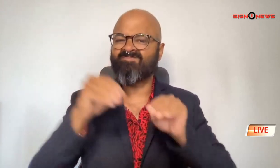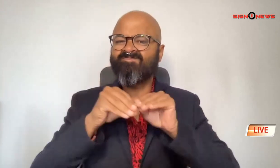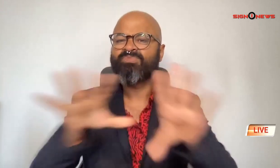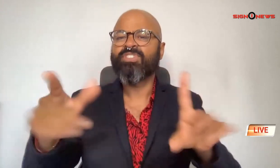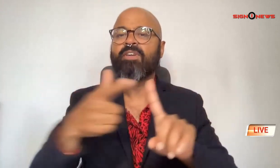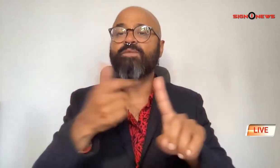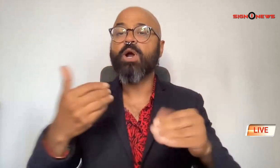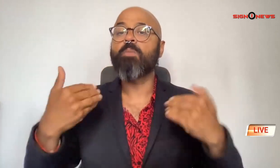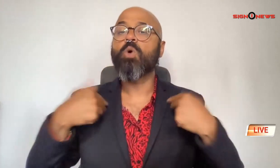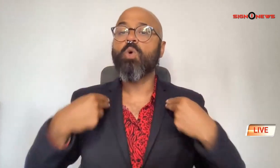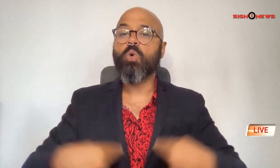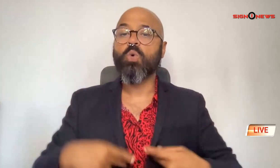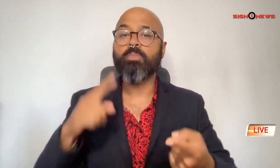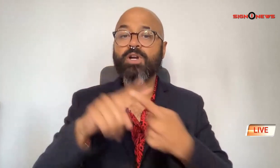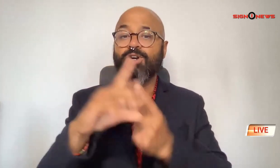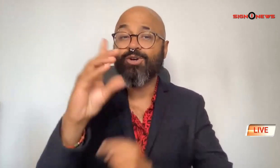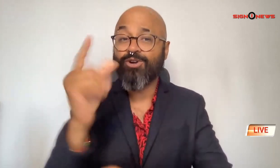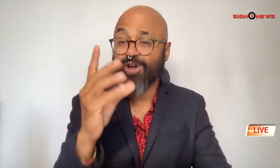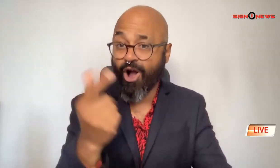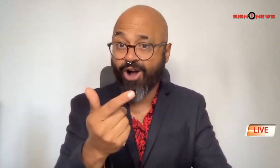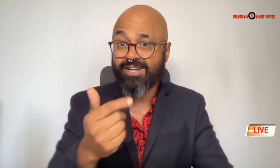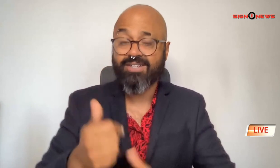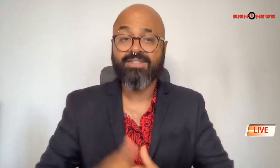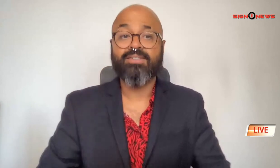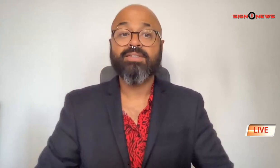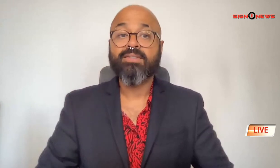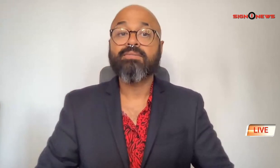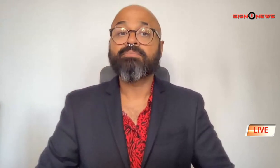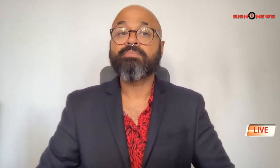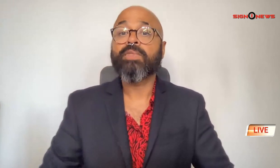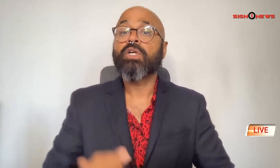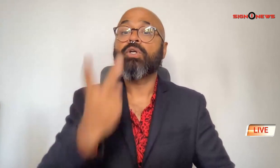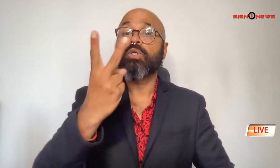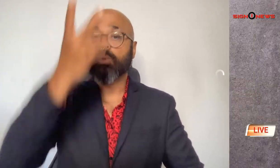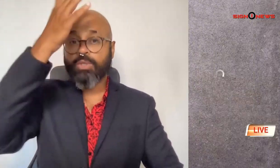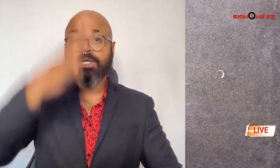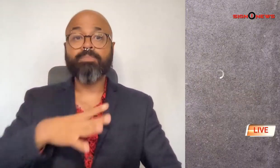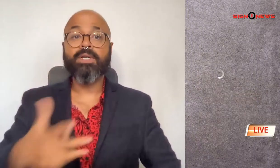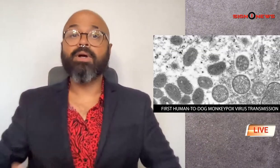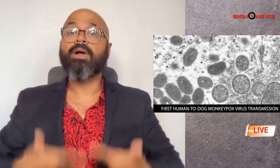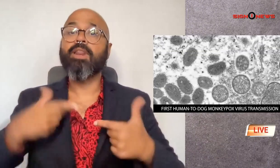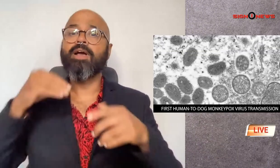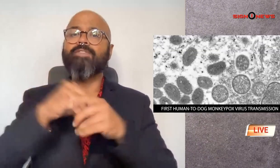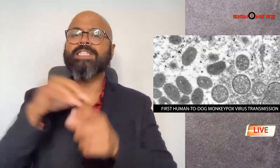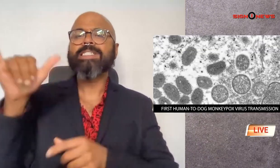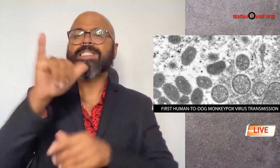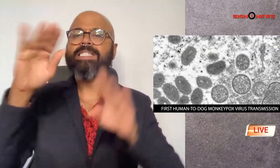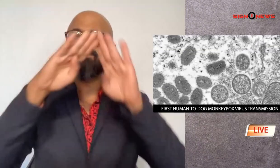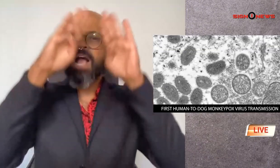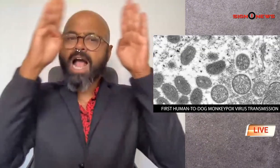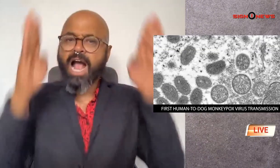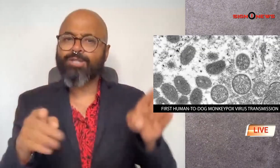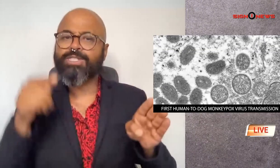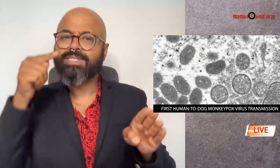france appears to have spread from humans to a dog two men who live in the same household